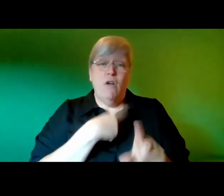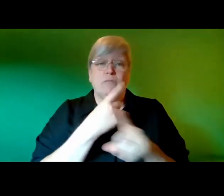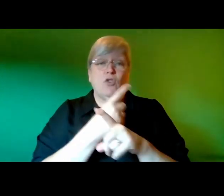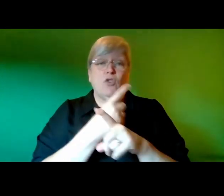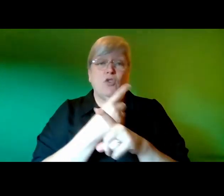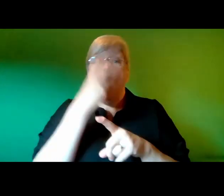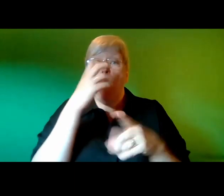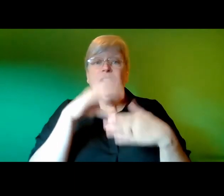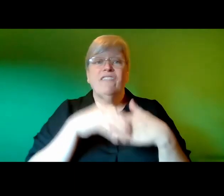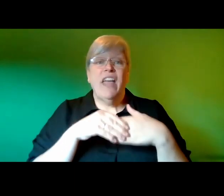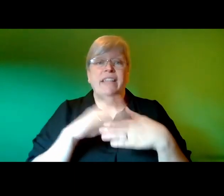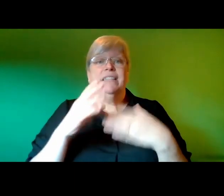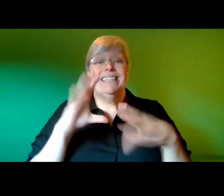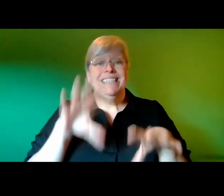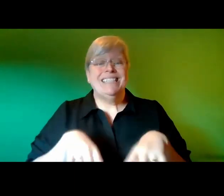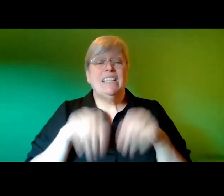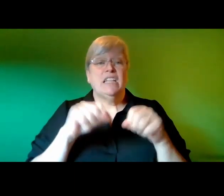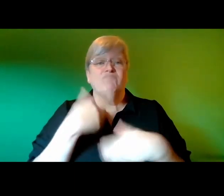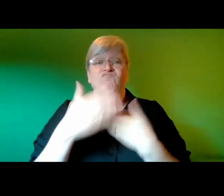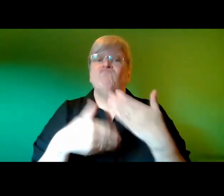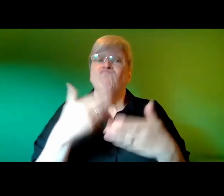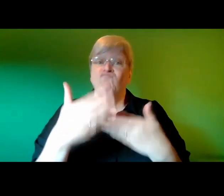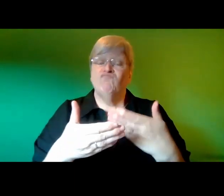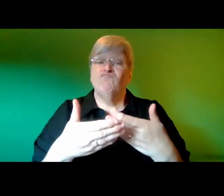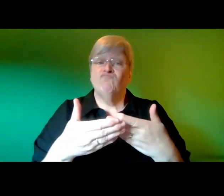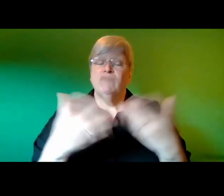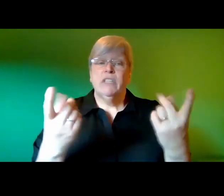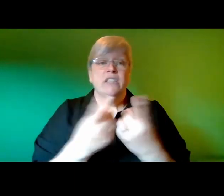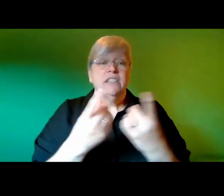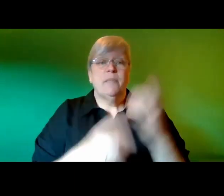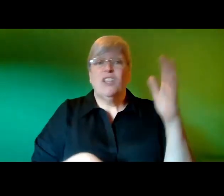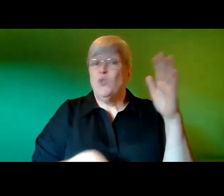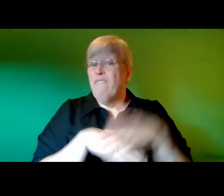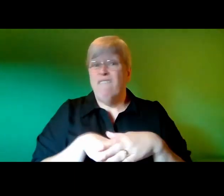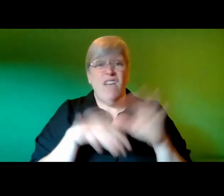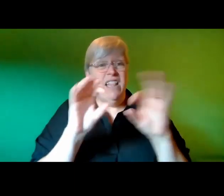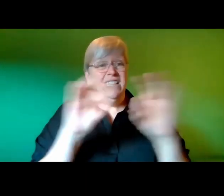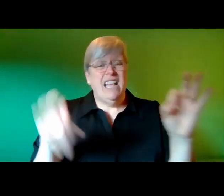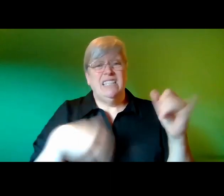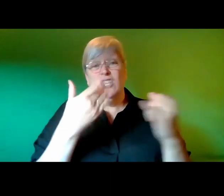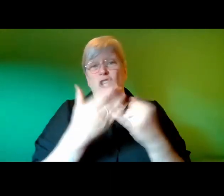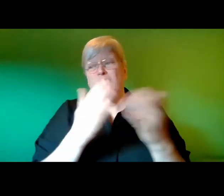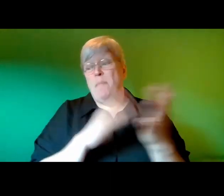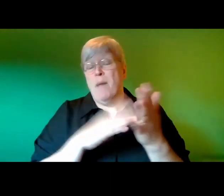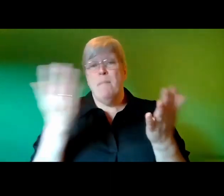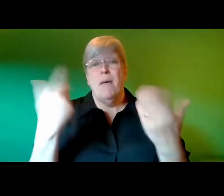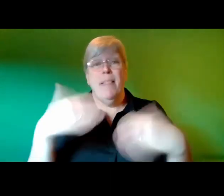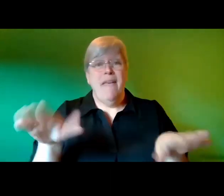his had started him off fine by me something to fill the silence till one got out of work and i could finally get a lift home